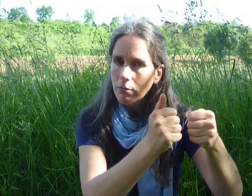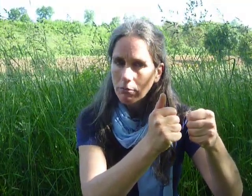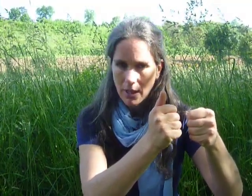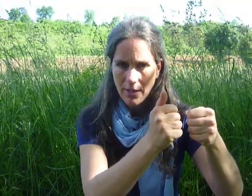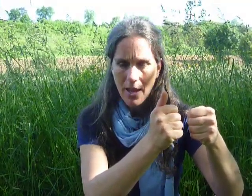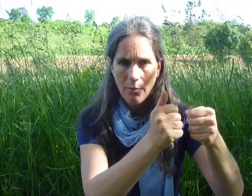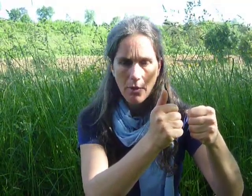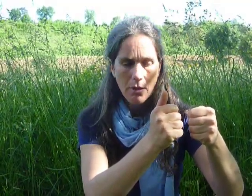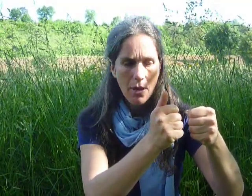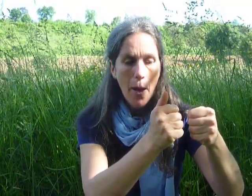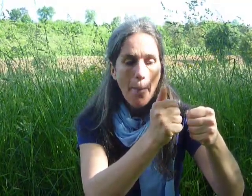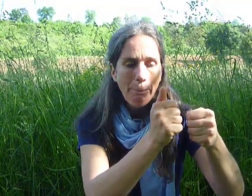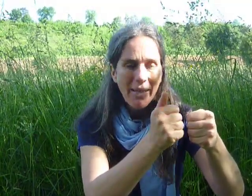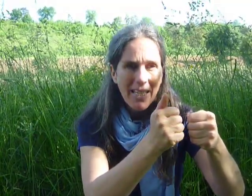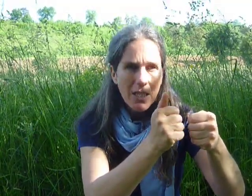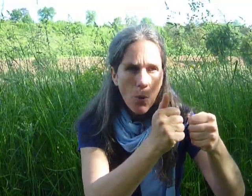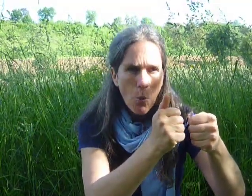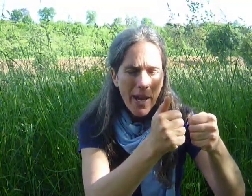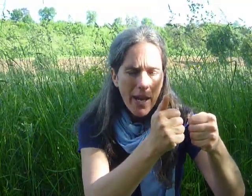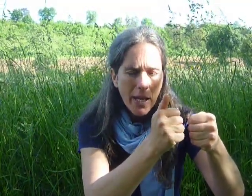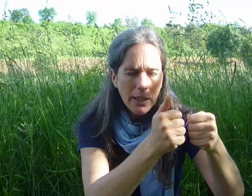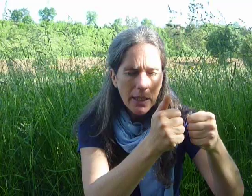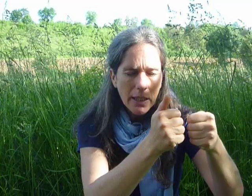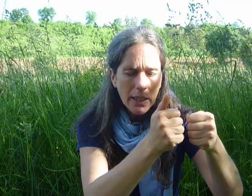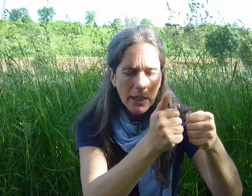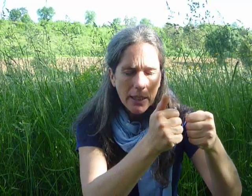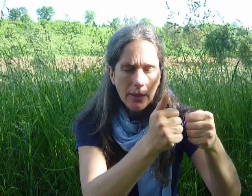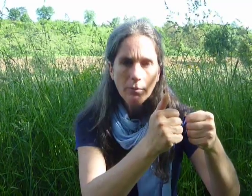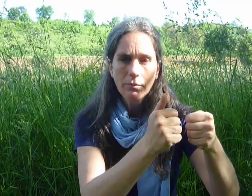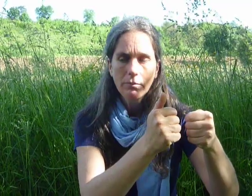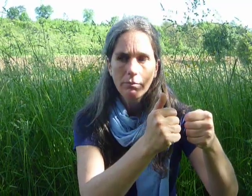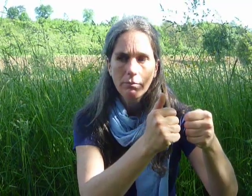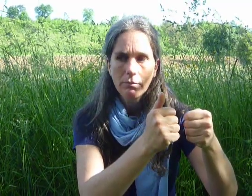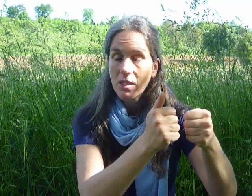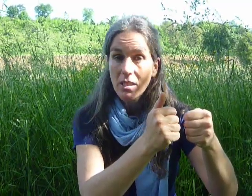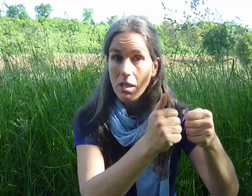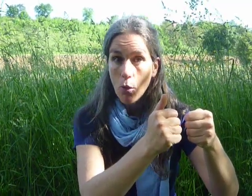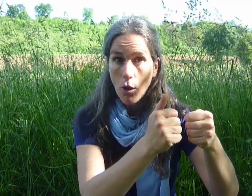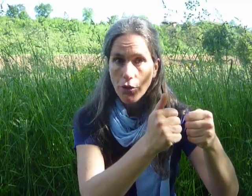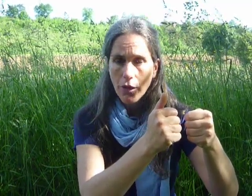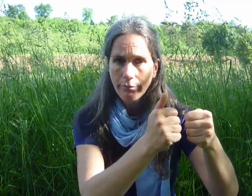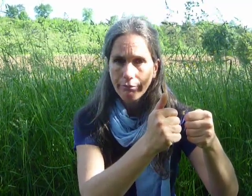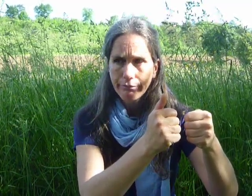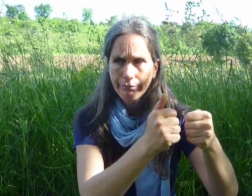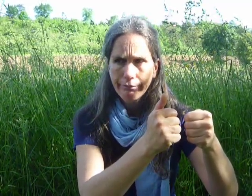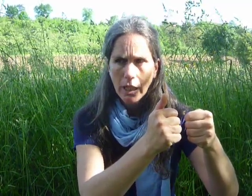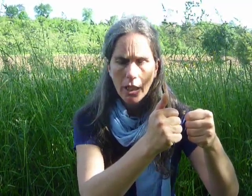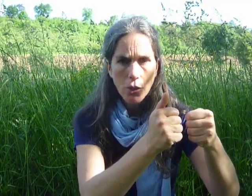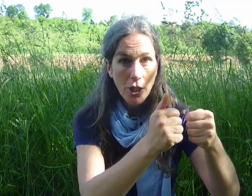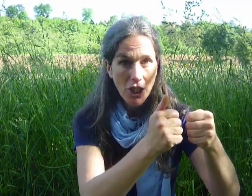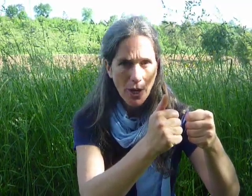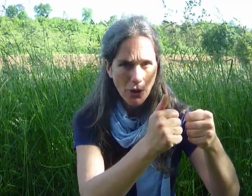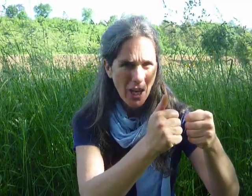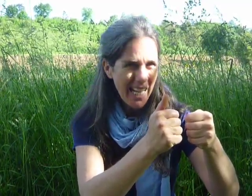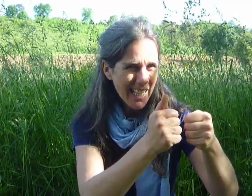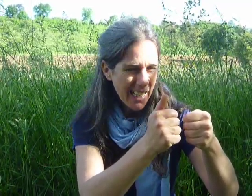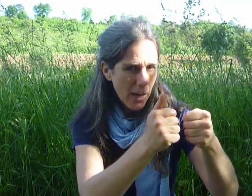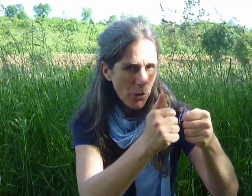his name. Mr. Wiggle. Still no answer. So he shouted a little louder.